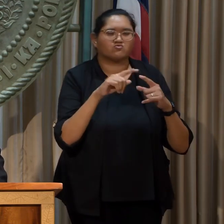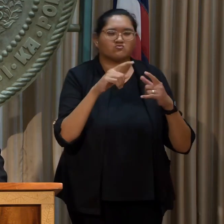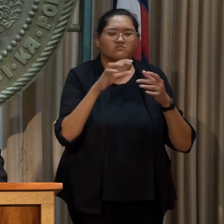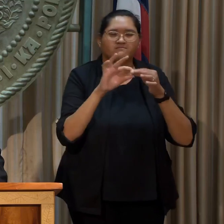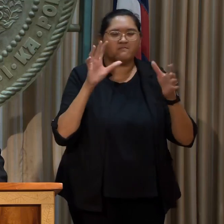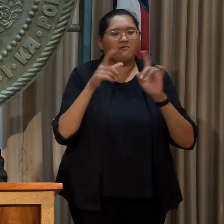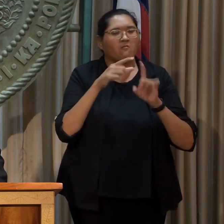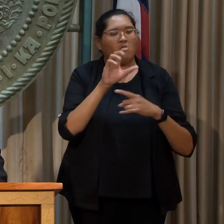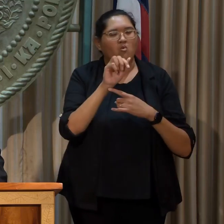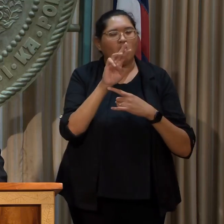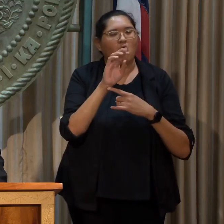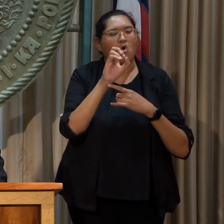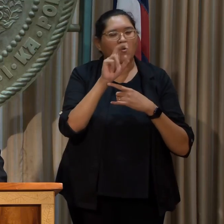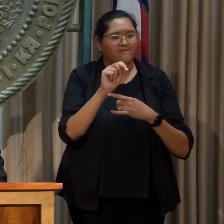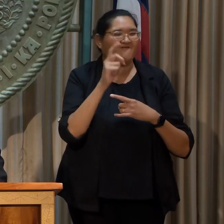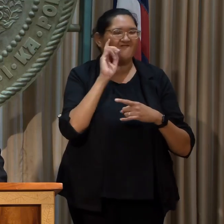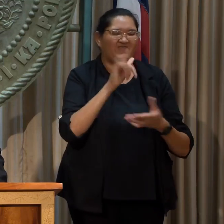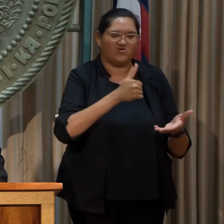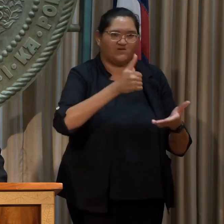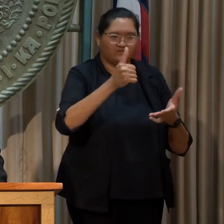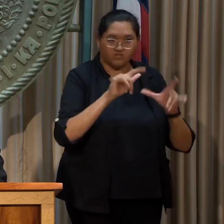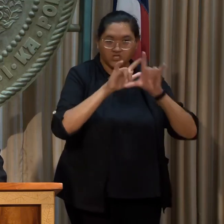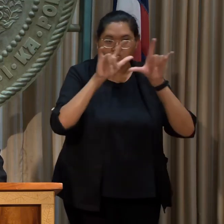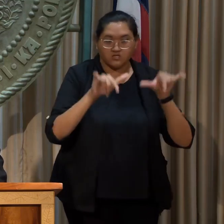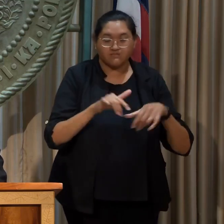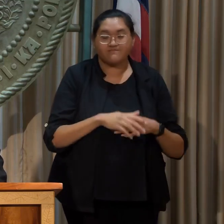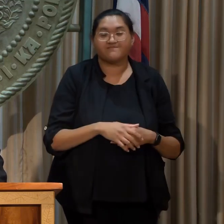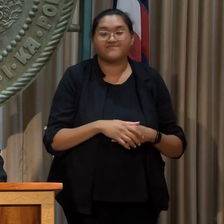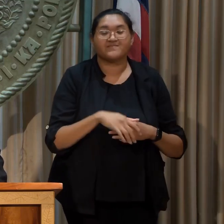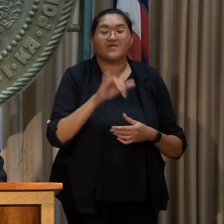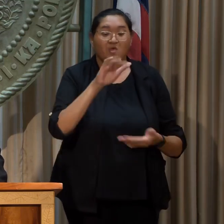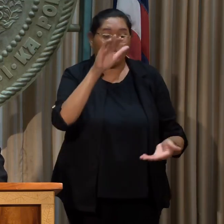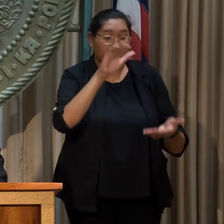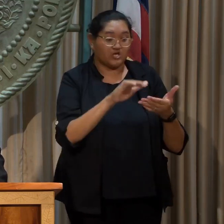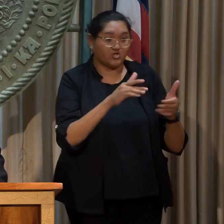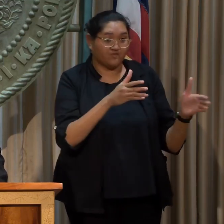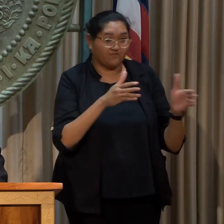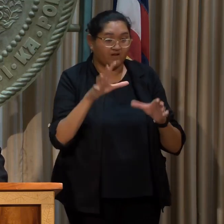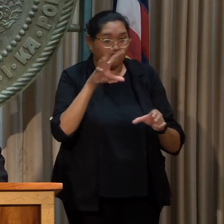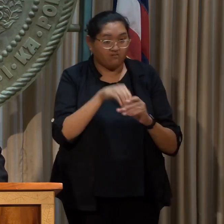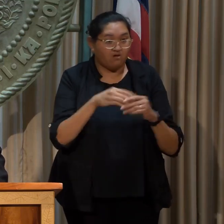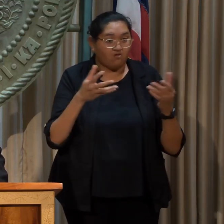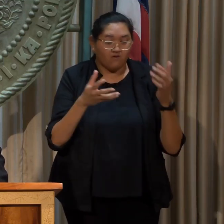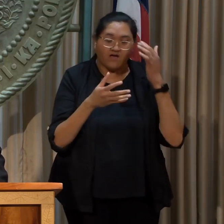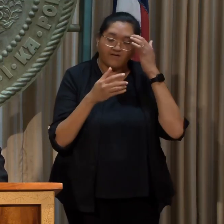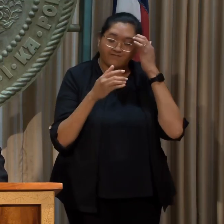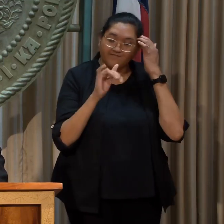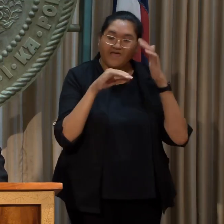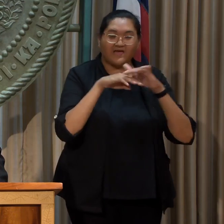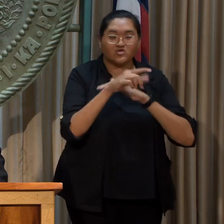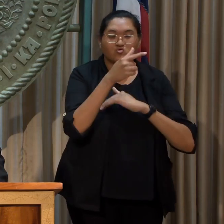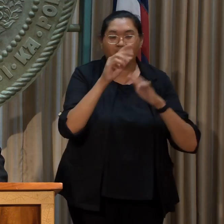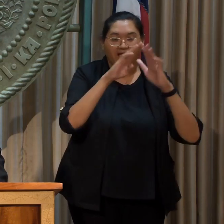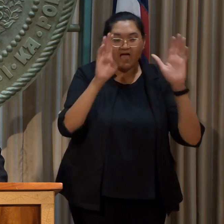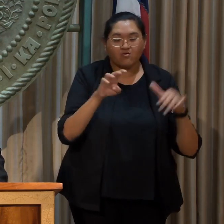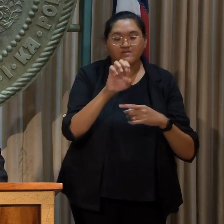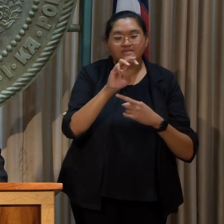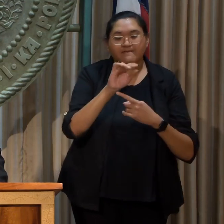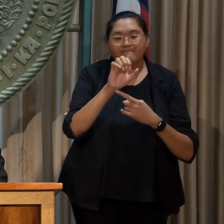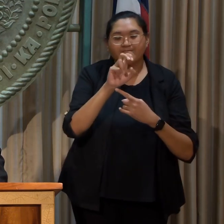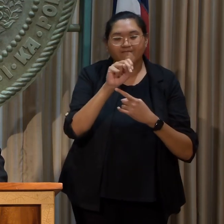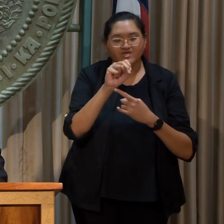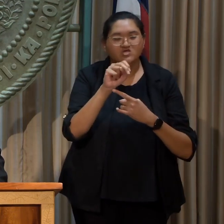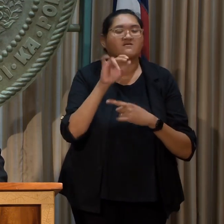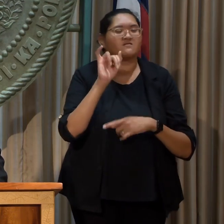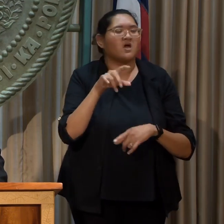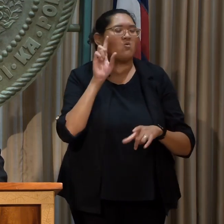statewide transportation system. The GHG Reduction Plan includes interim greenhouse gas emissions reduction targets